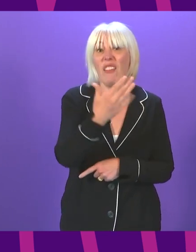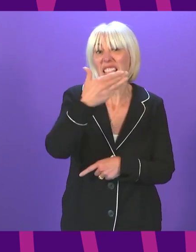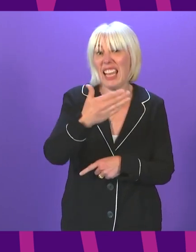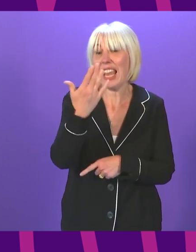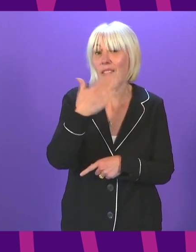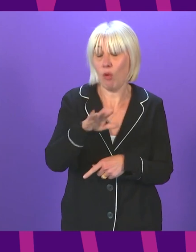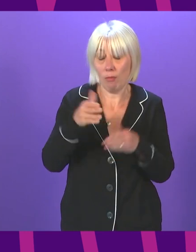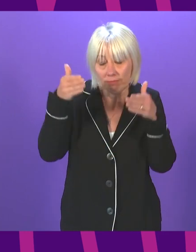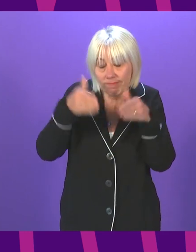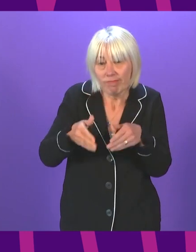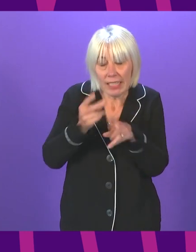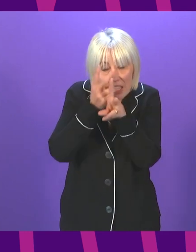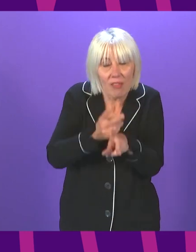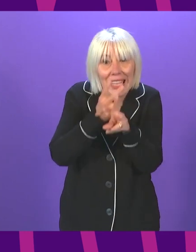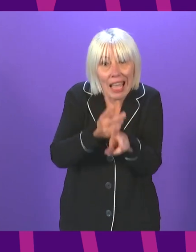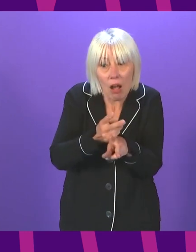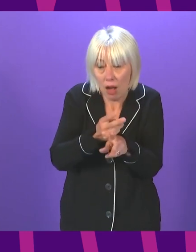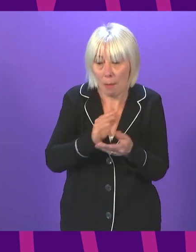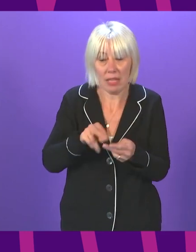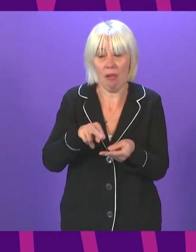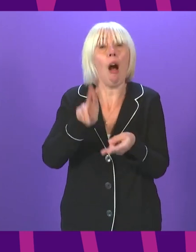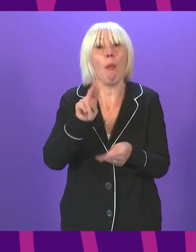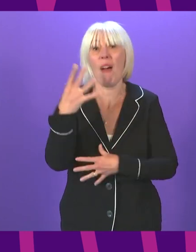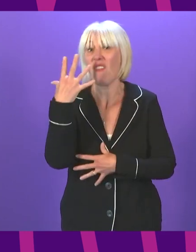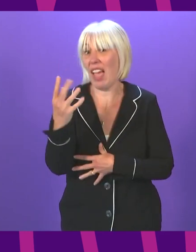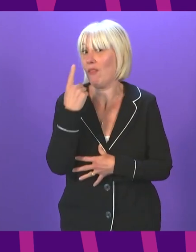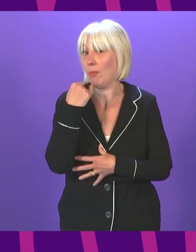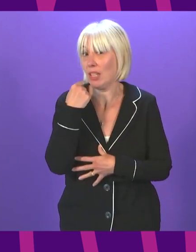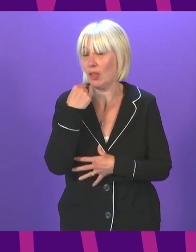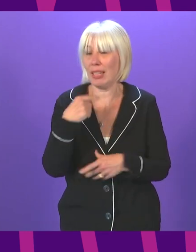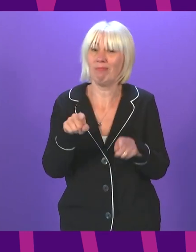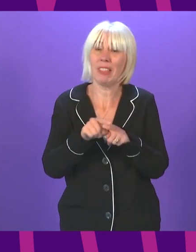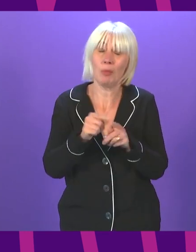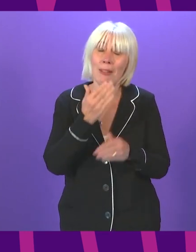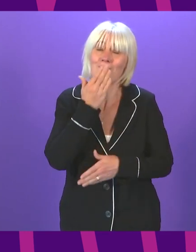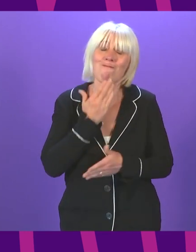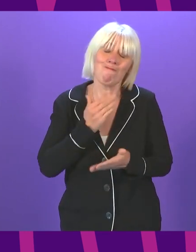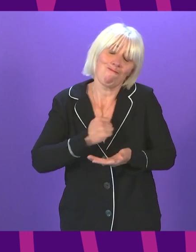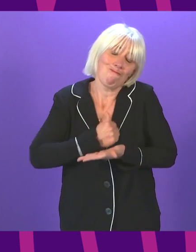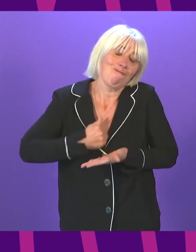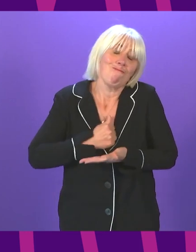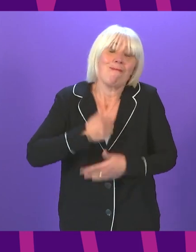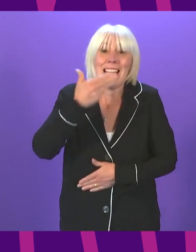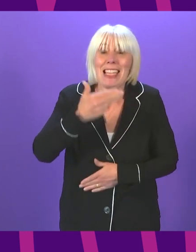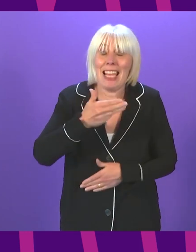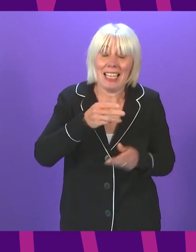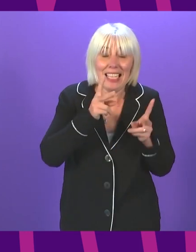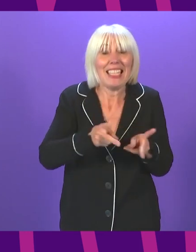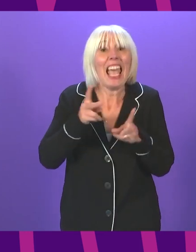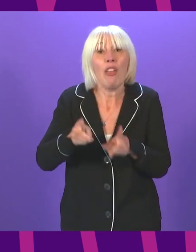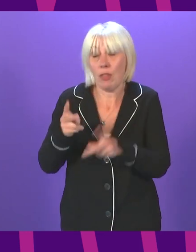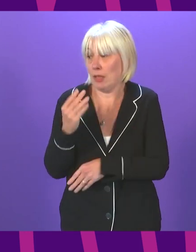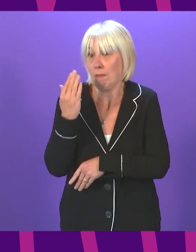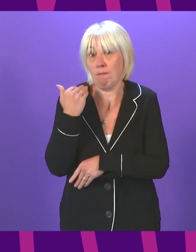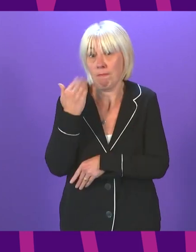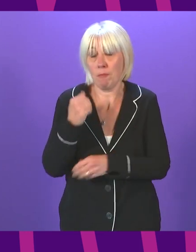more than yesterday. And, sadly, a further 9 deaths have been reported over the past 24 hours, taking the total number of deaths under the